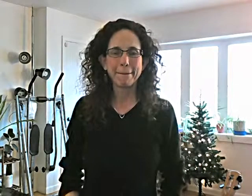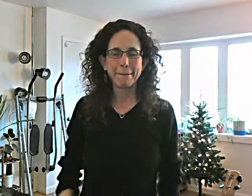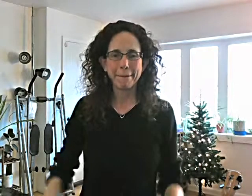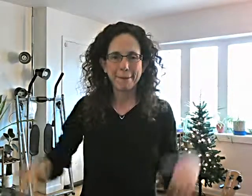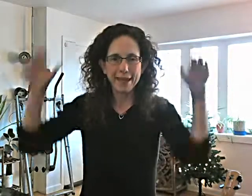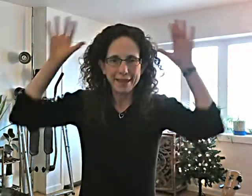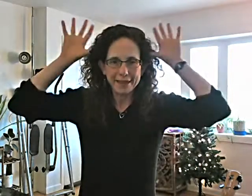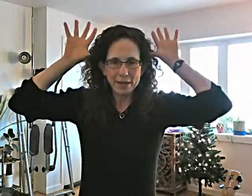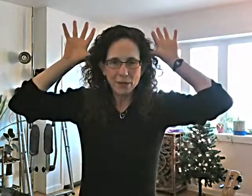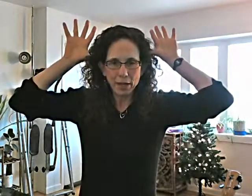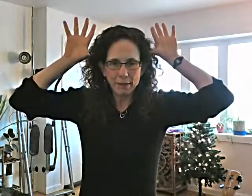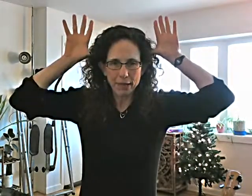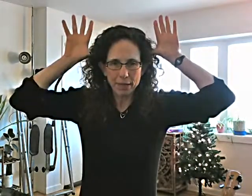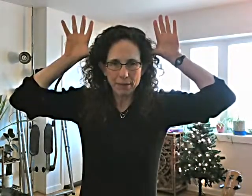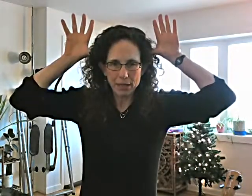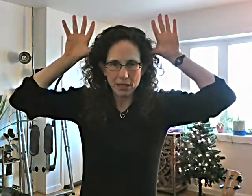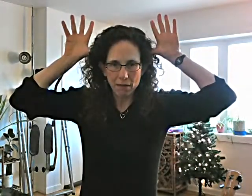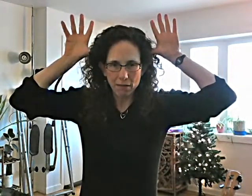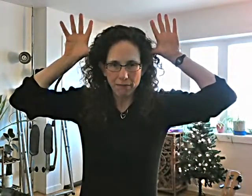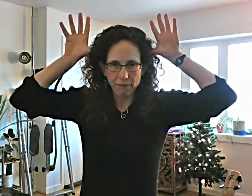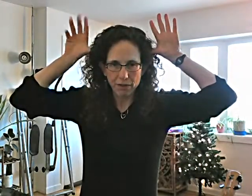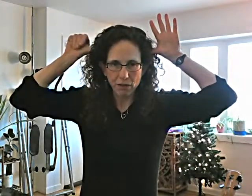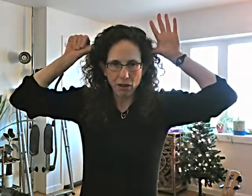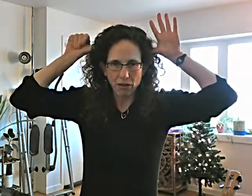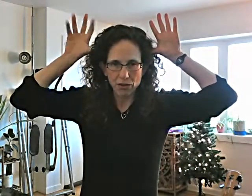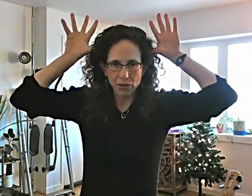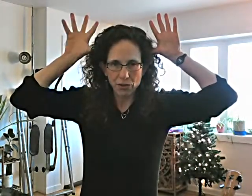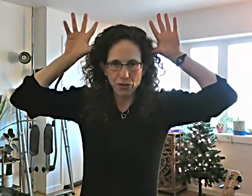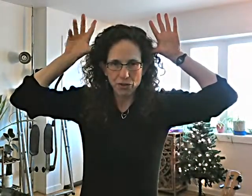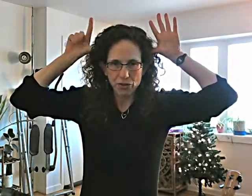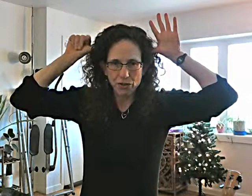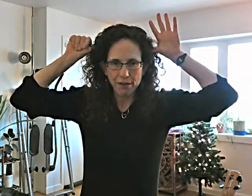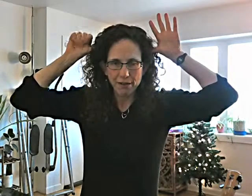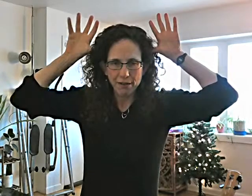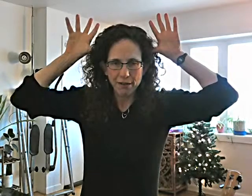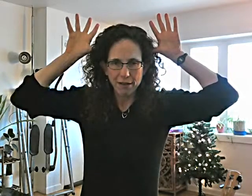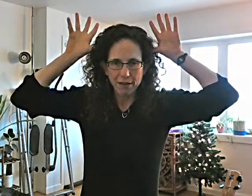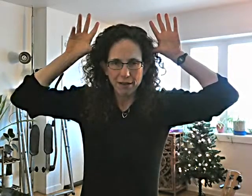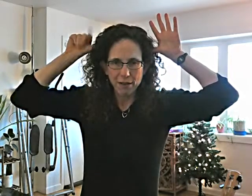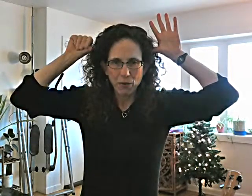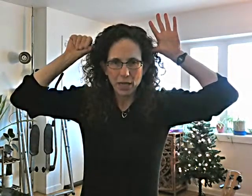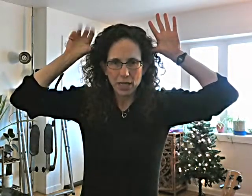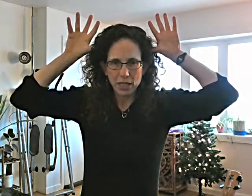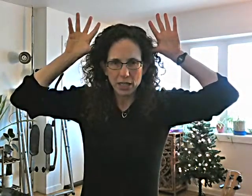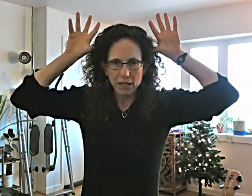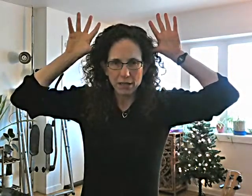And then this one I made up myself in college. What is this?